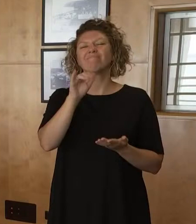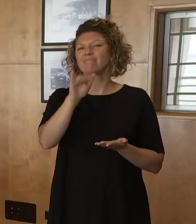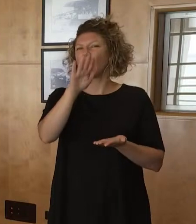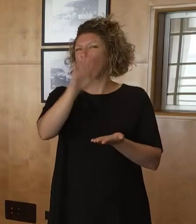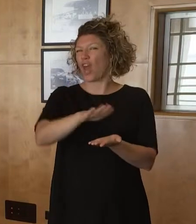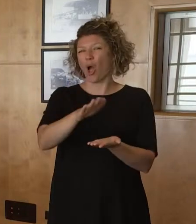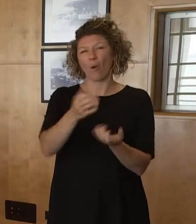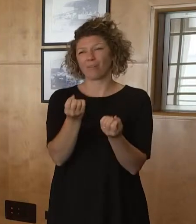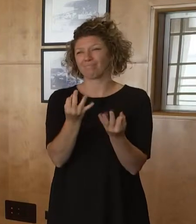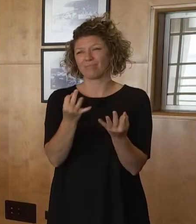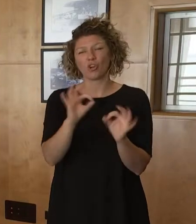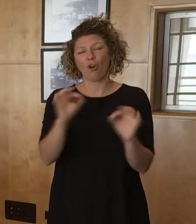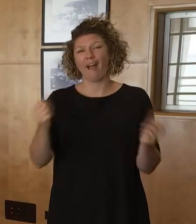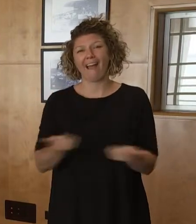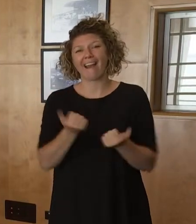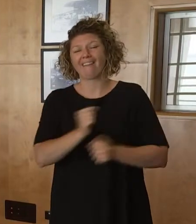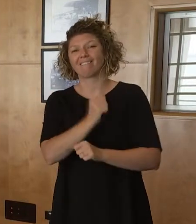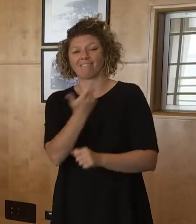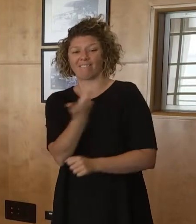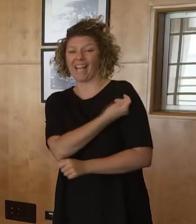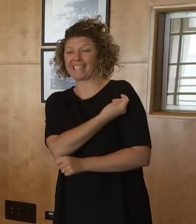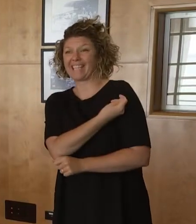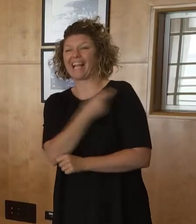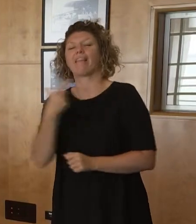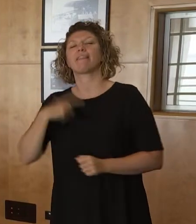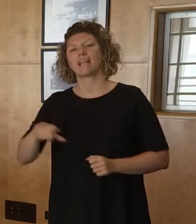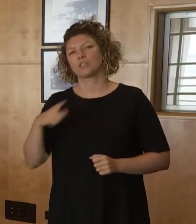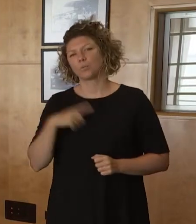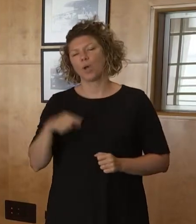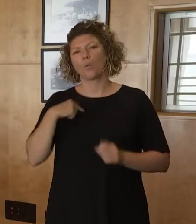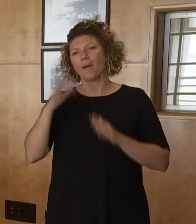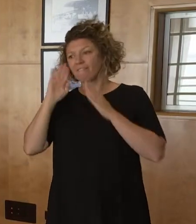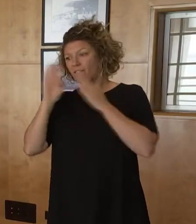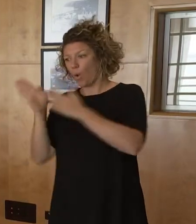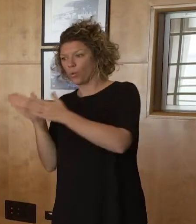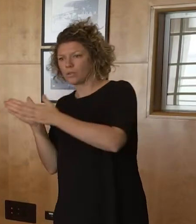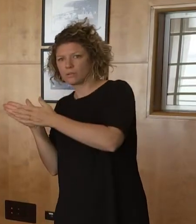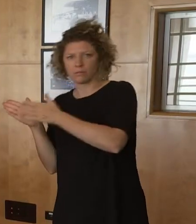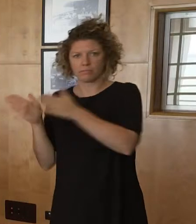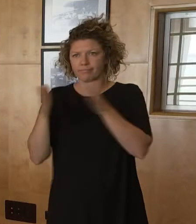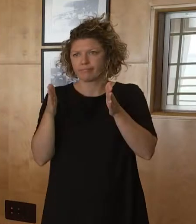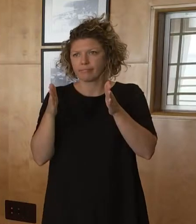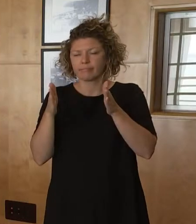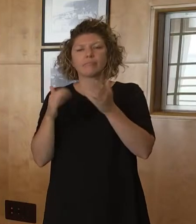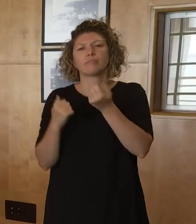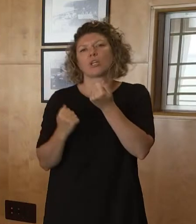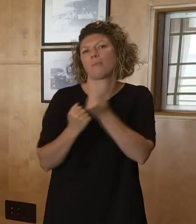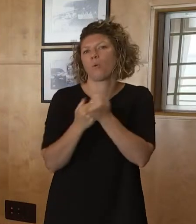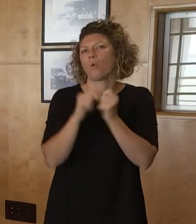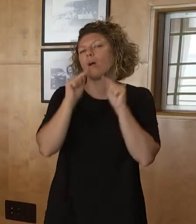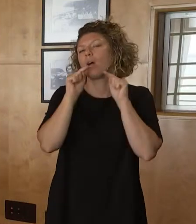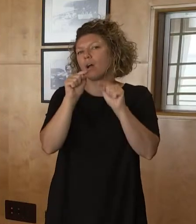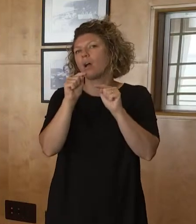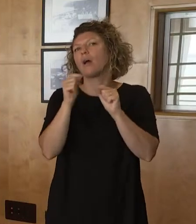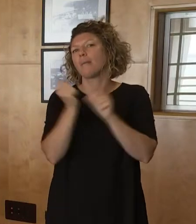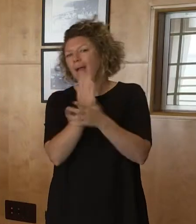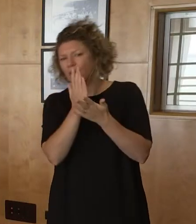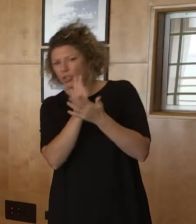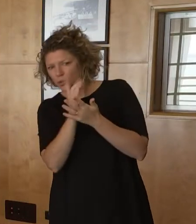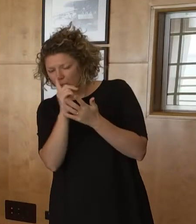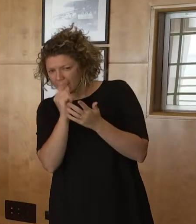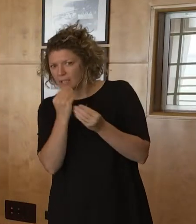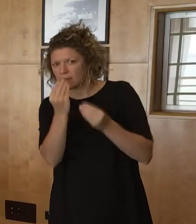rate. So, what we want to be able to do is focus our resources there to be able to identify